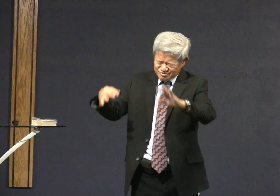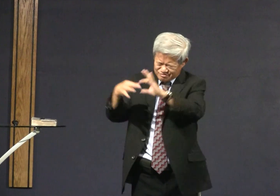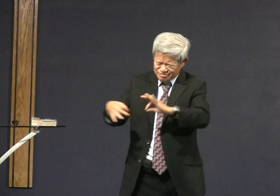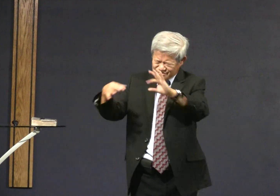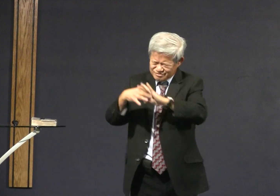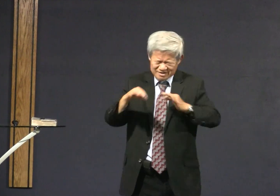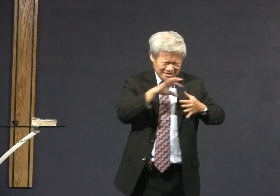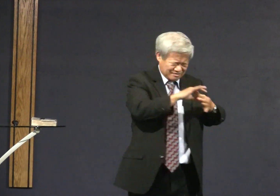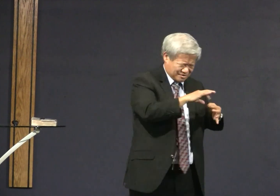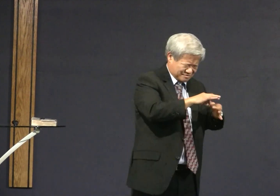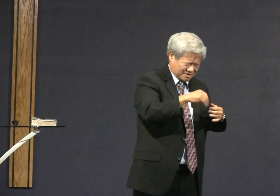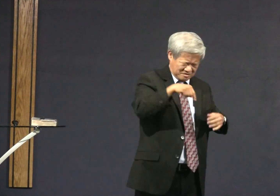we'll be able to help